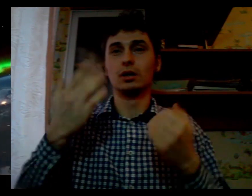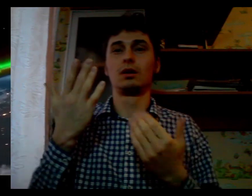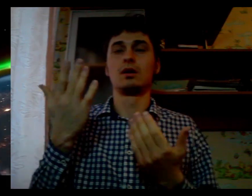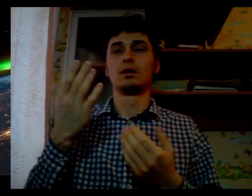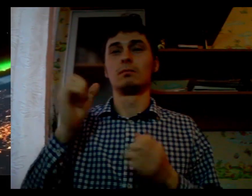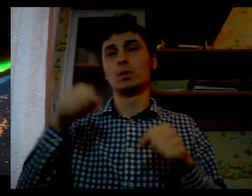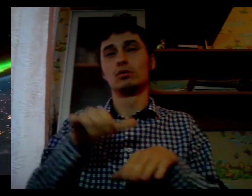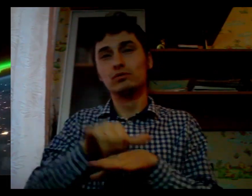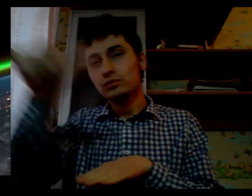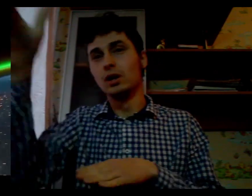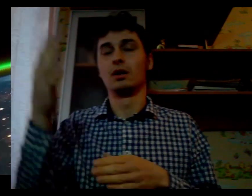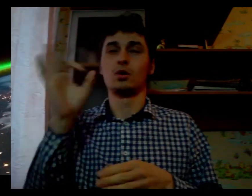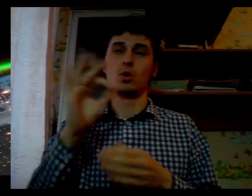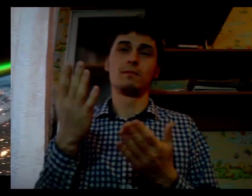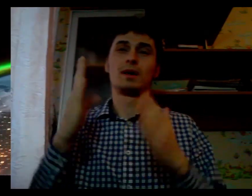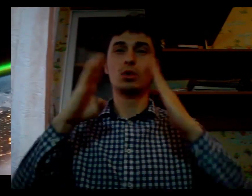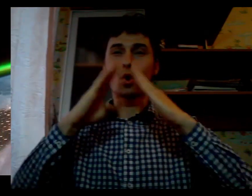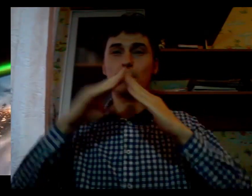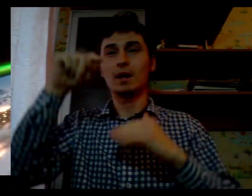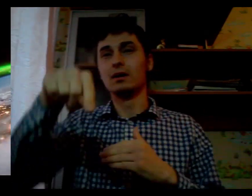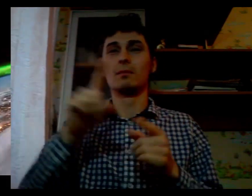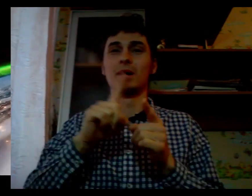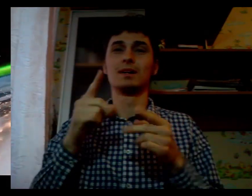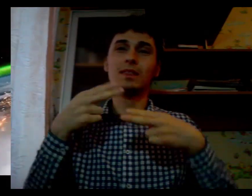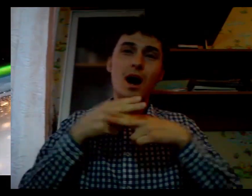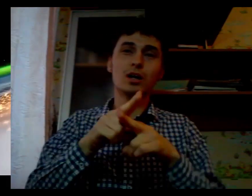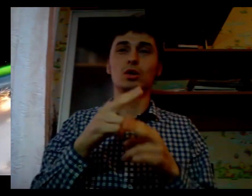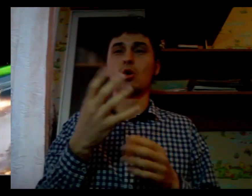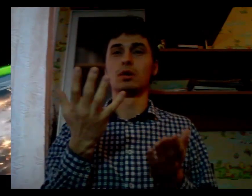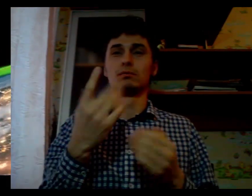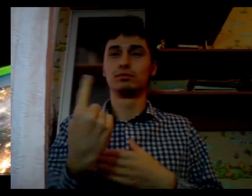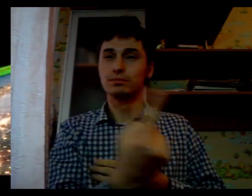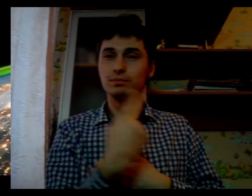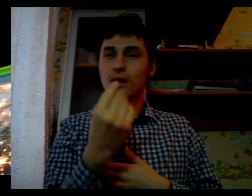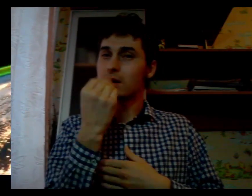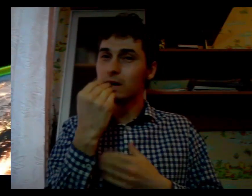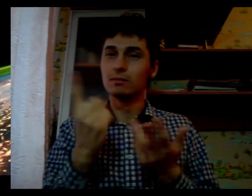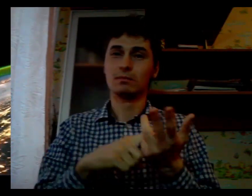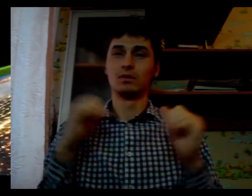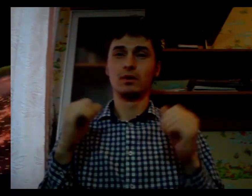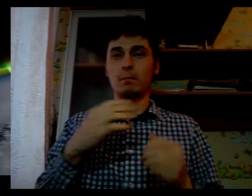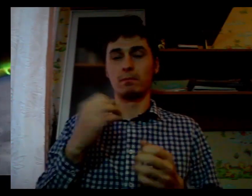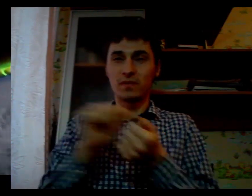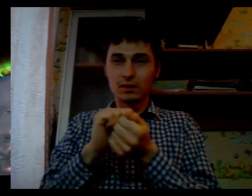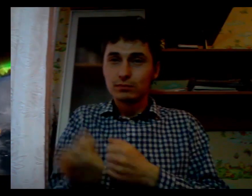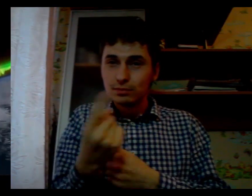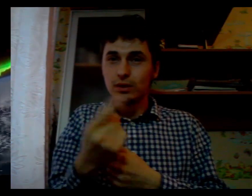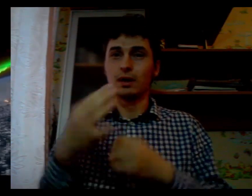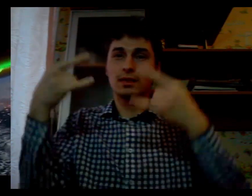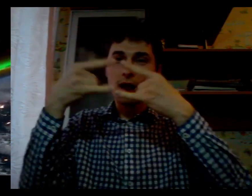Realizing this goal will require an intraperial spirit. An new generation of scientists and...